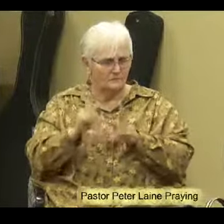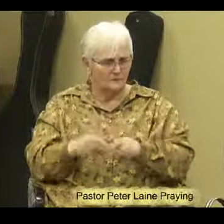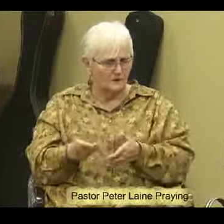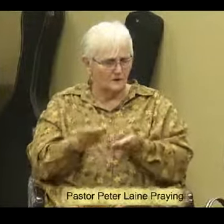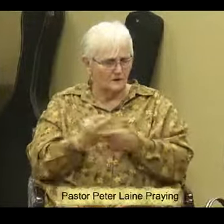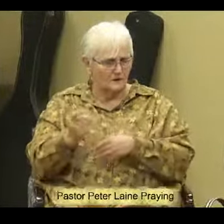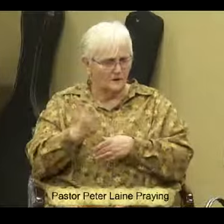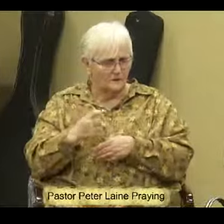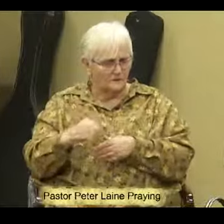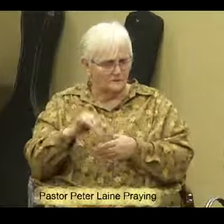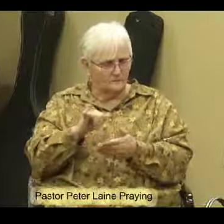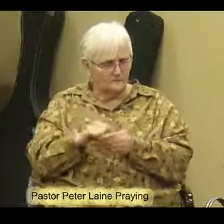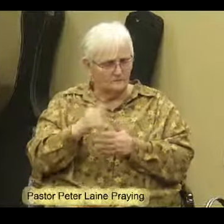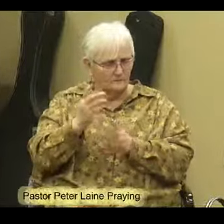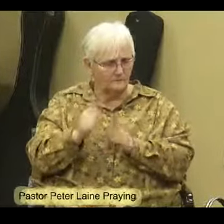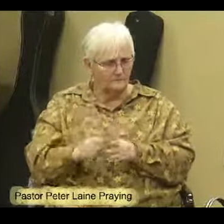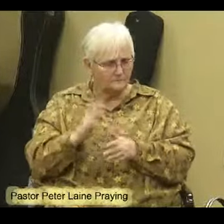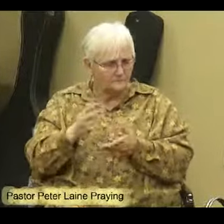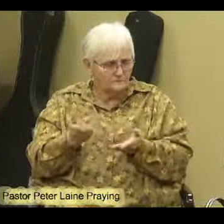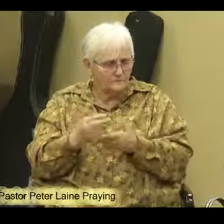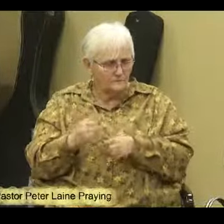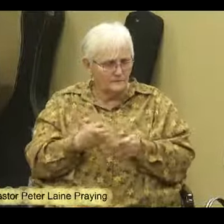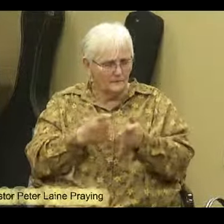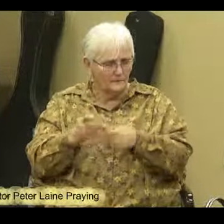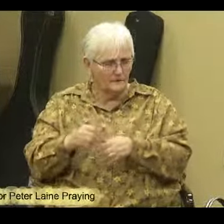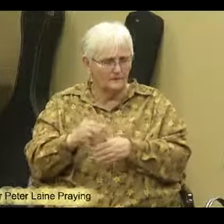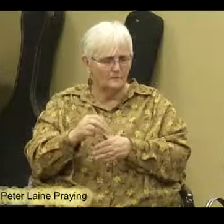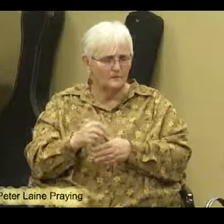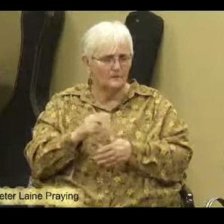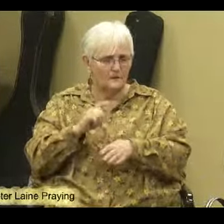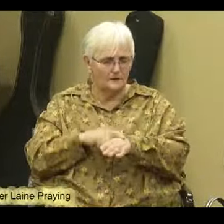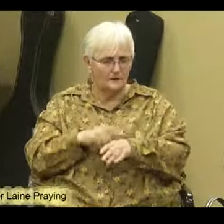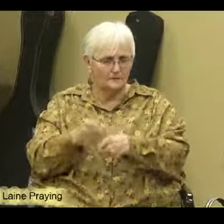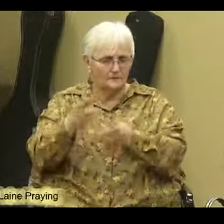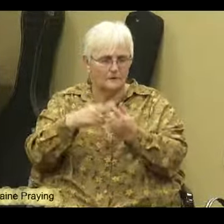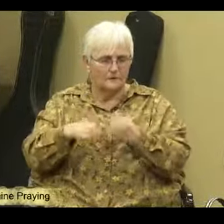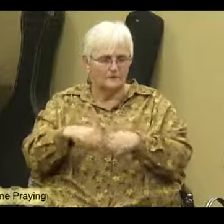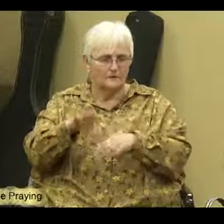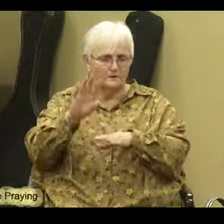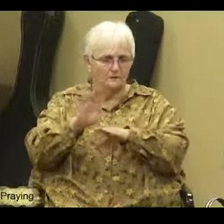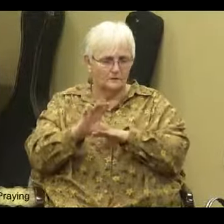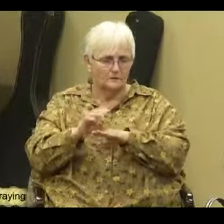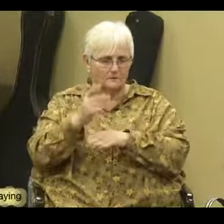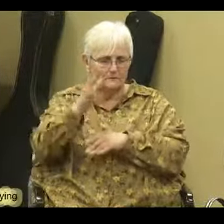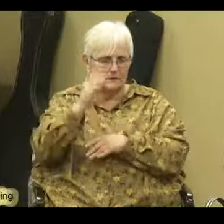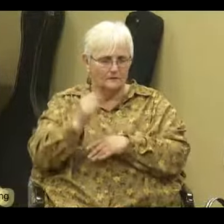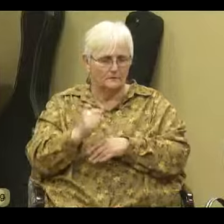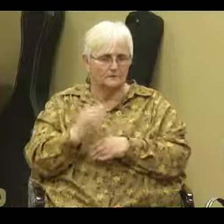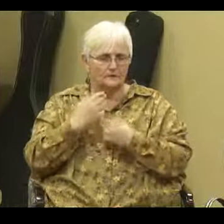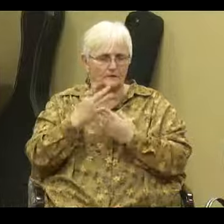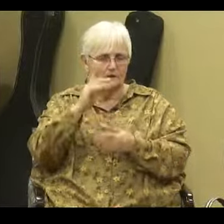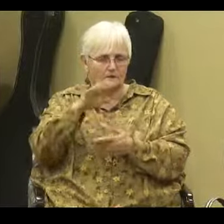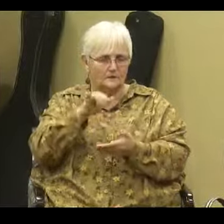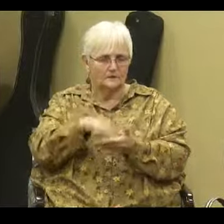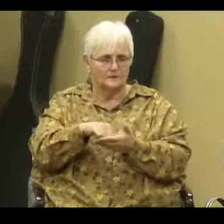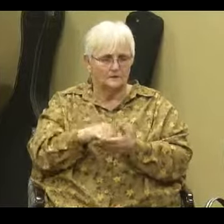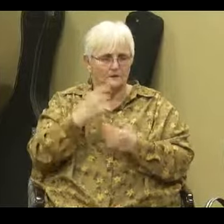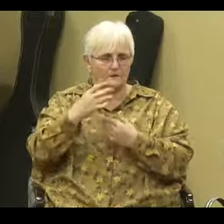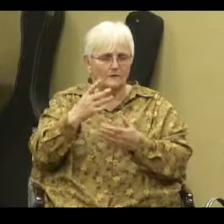Lord, that every person here, God, has given their time to come to your house, Father. Lord, and we thank you for that. We thank you that we have a place